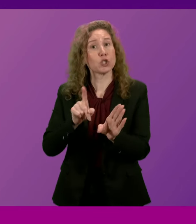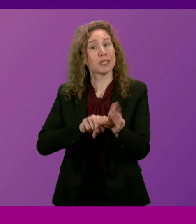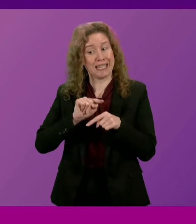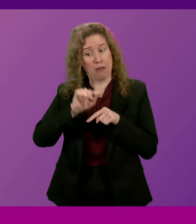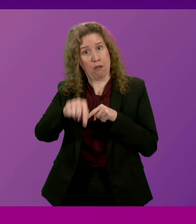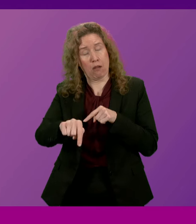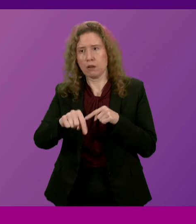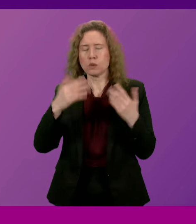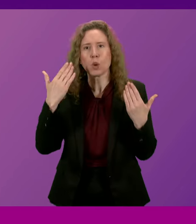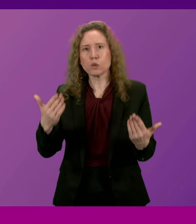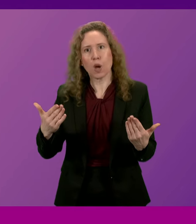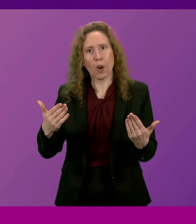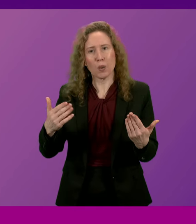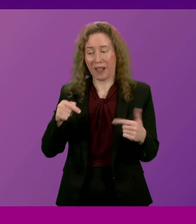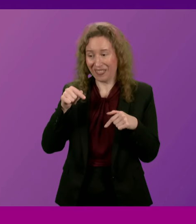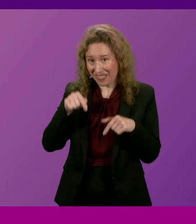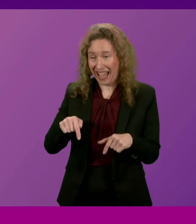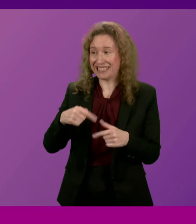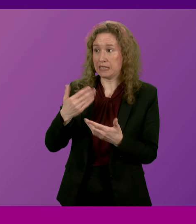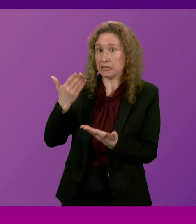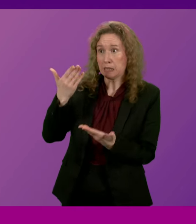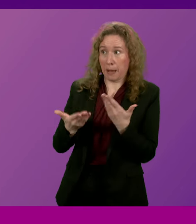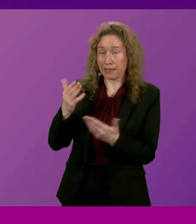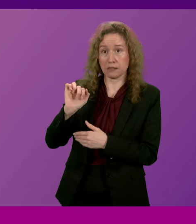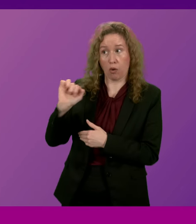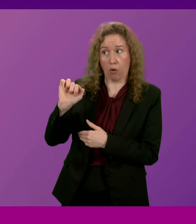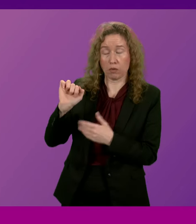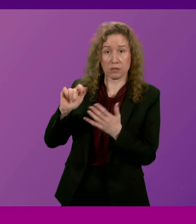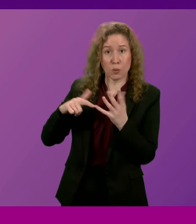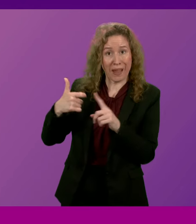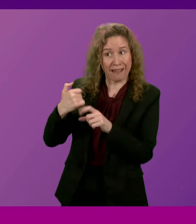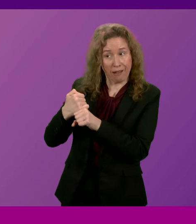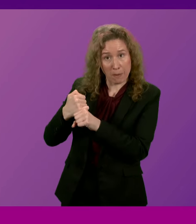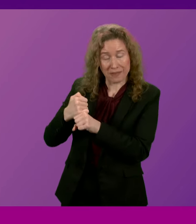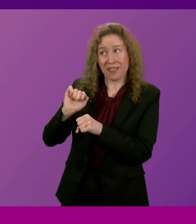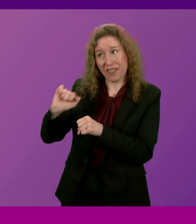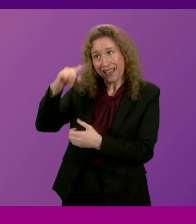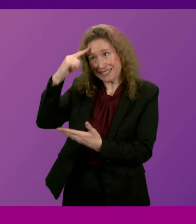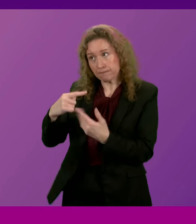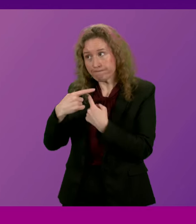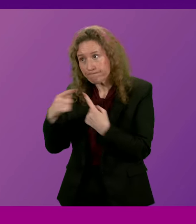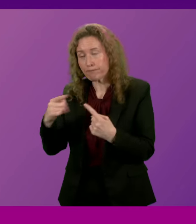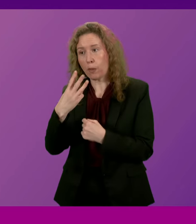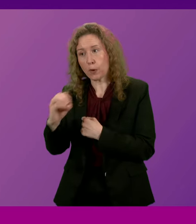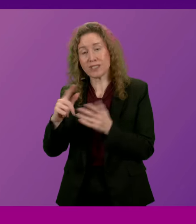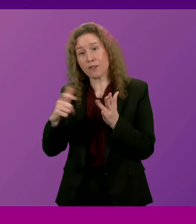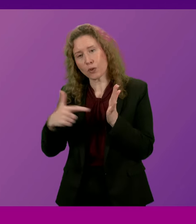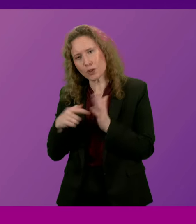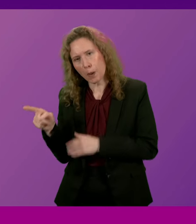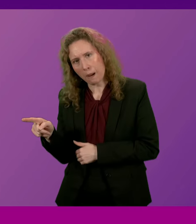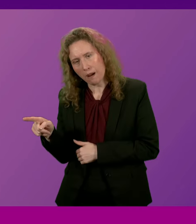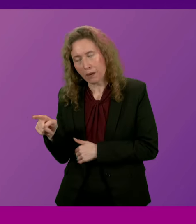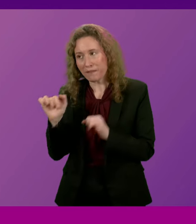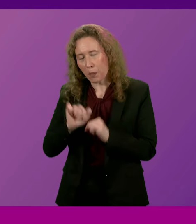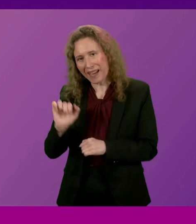That is a decision which will be influenced significantly by the Chancellor's budget on the 30th of October. So what the Government